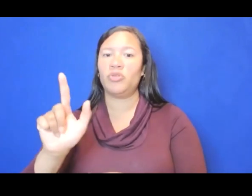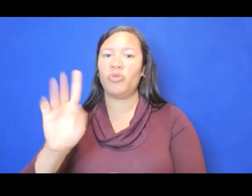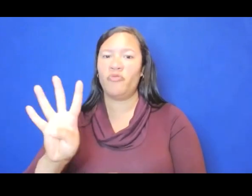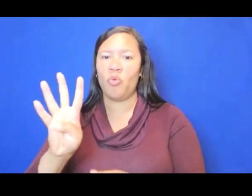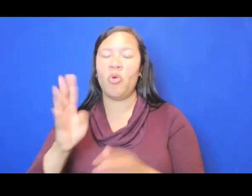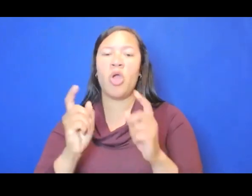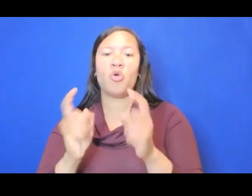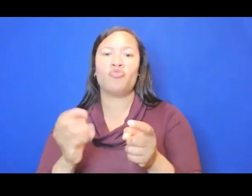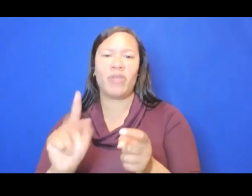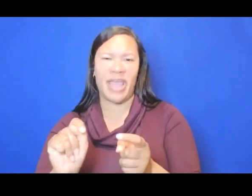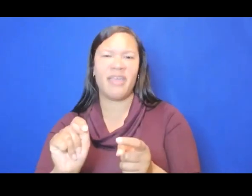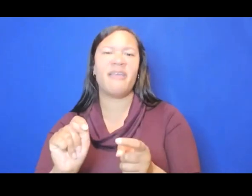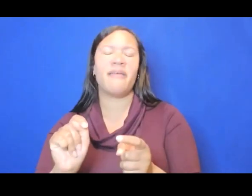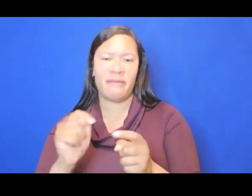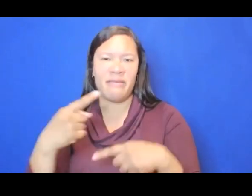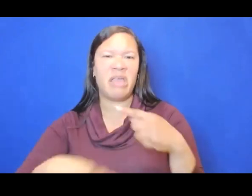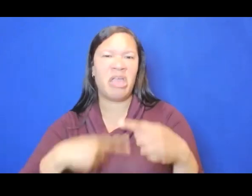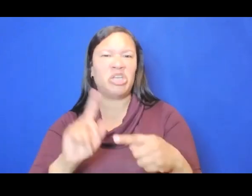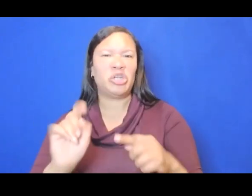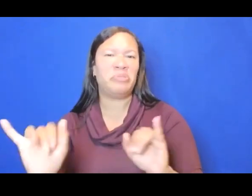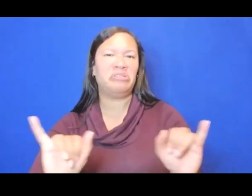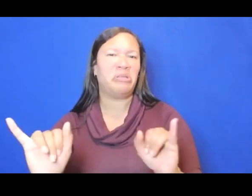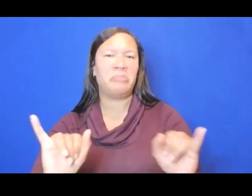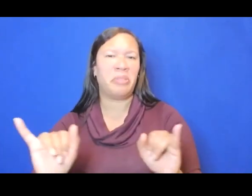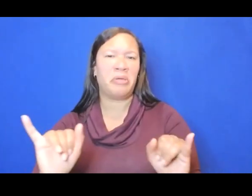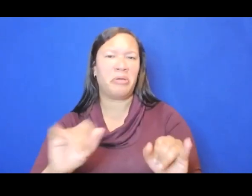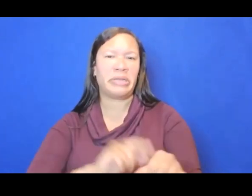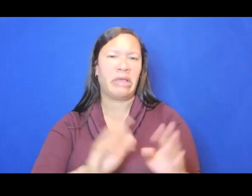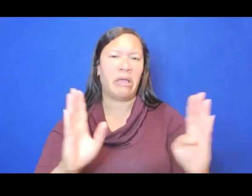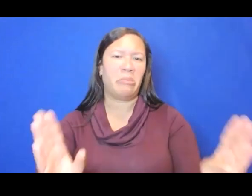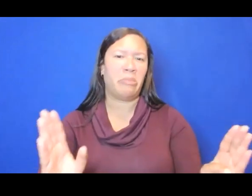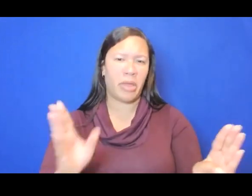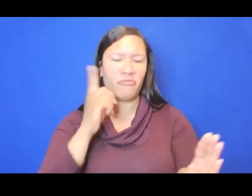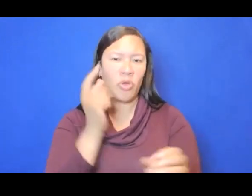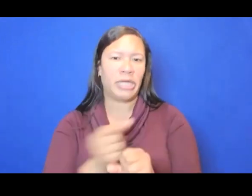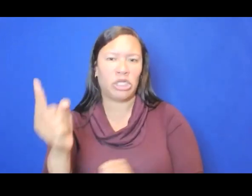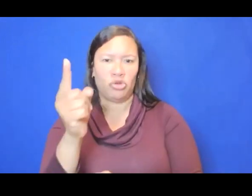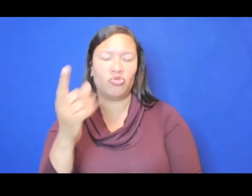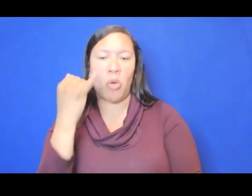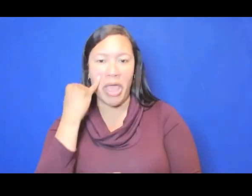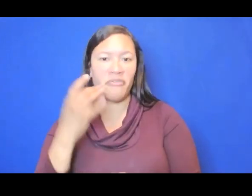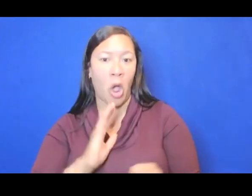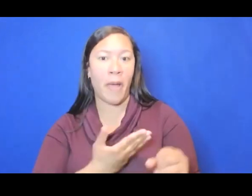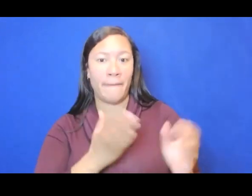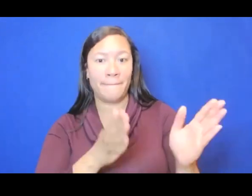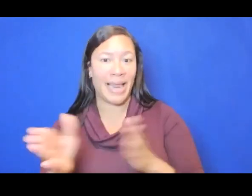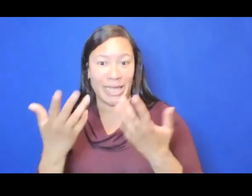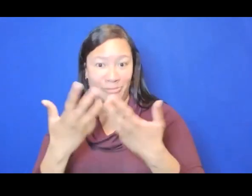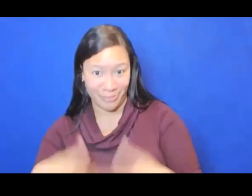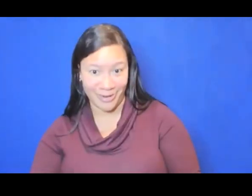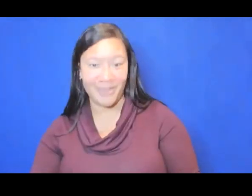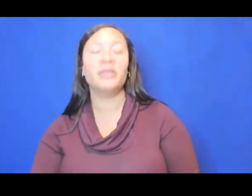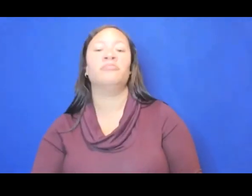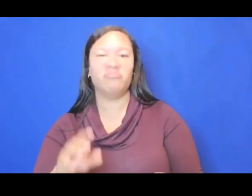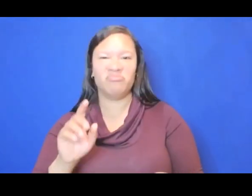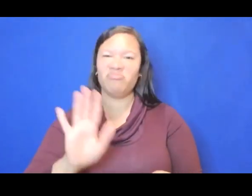mirror the timeline of the 2023 cycle. So if all goes according to plan, that should be in March of next year.